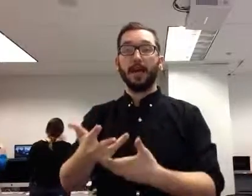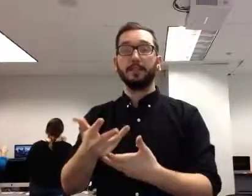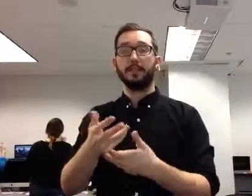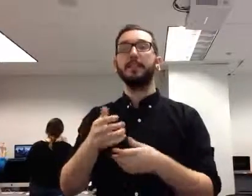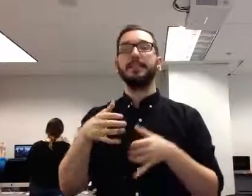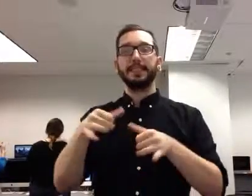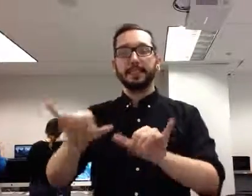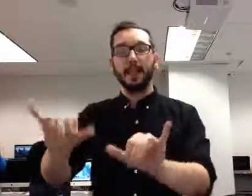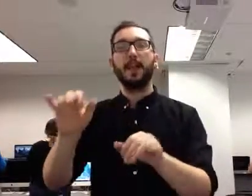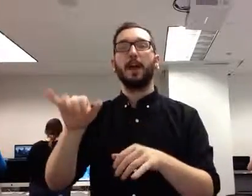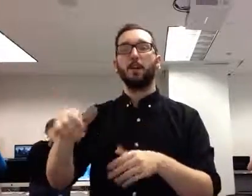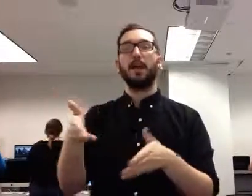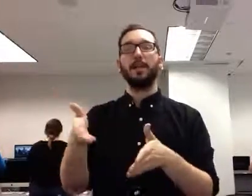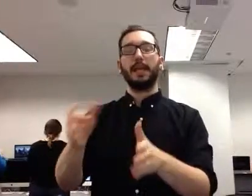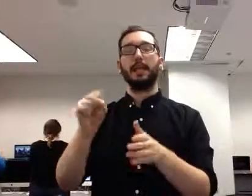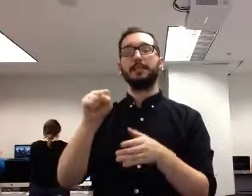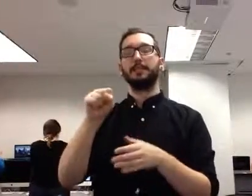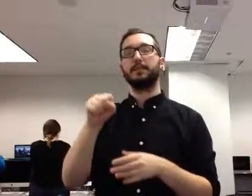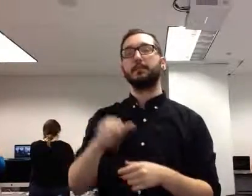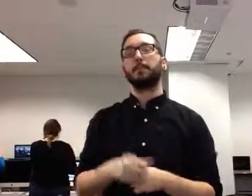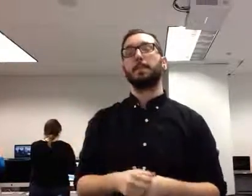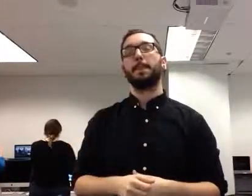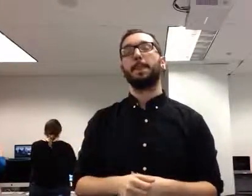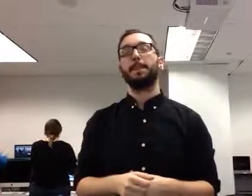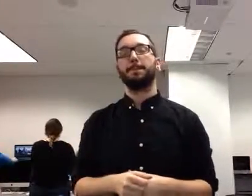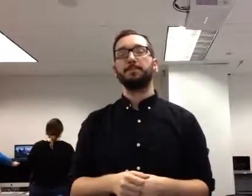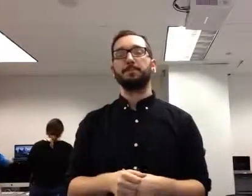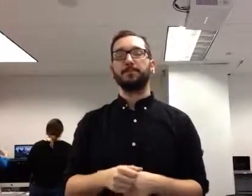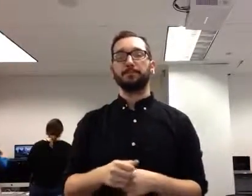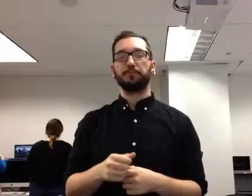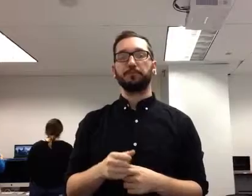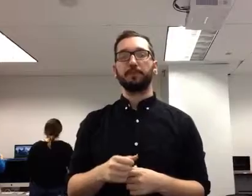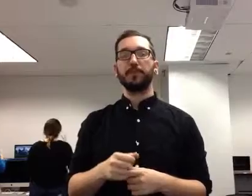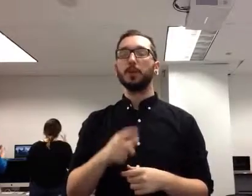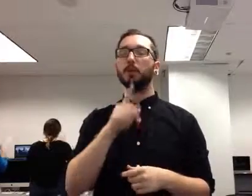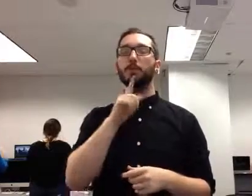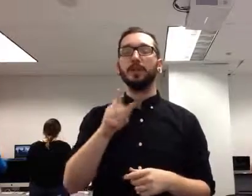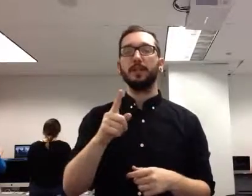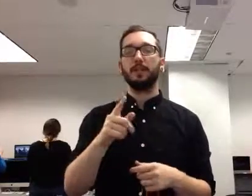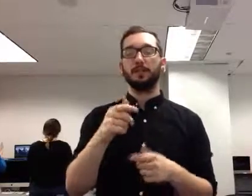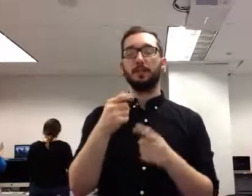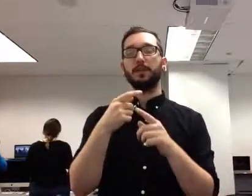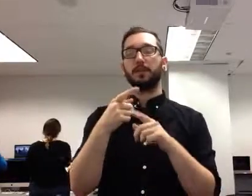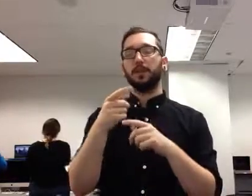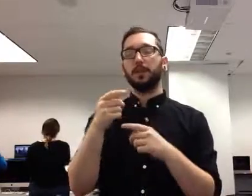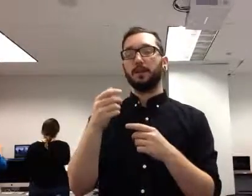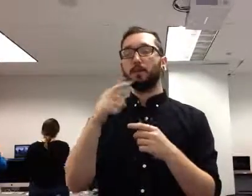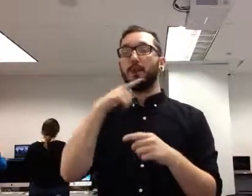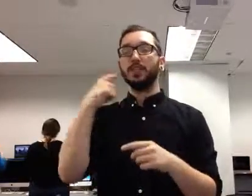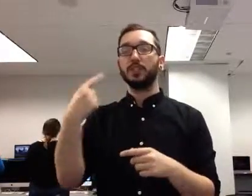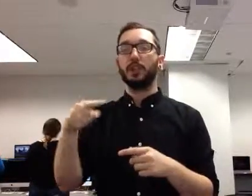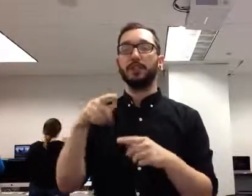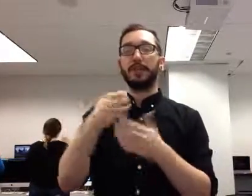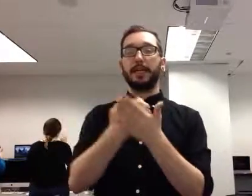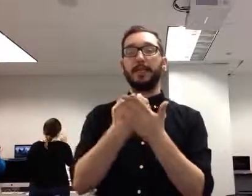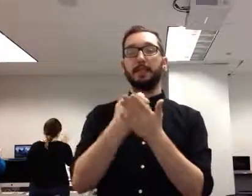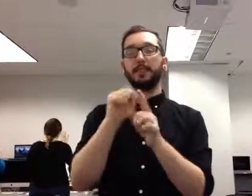lot of his problems don't result from what's occurred in the last two or three years, but what happened from 1939 to 1945. Or if you